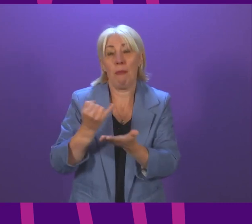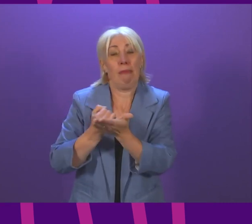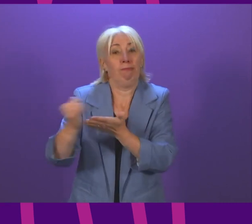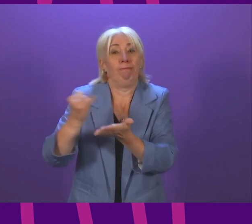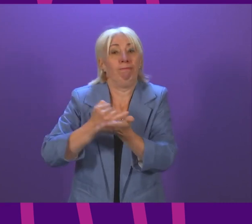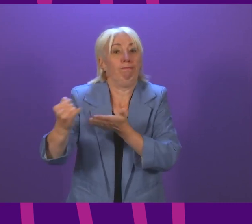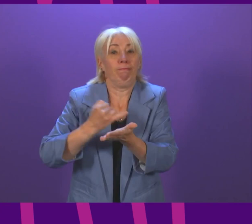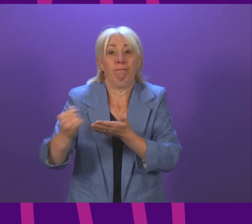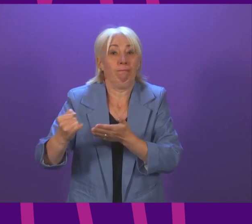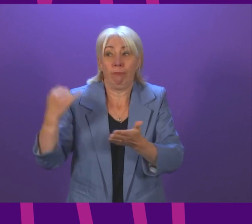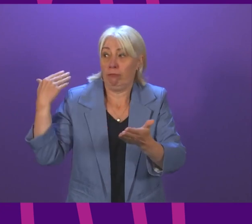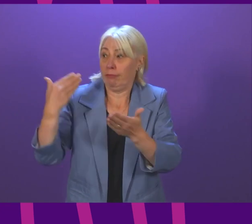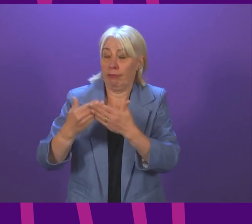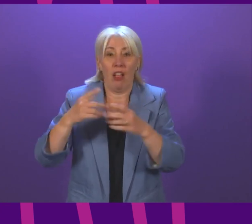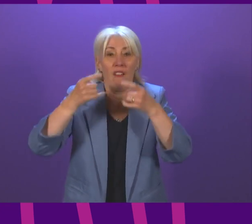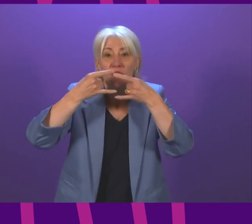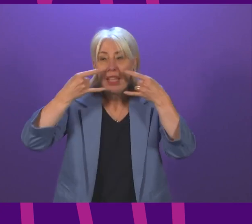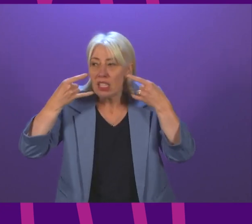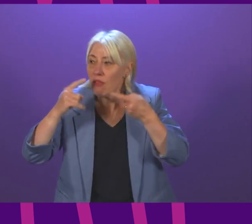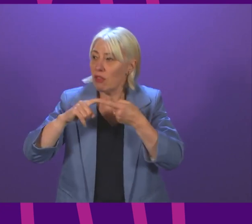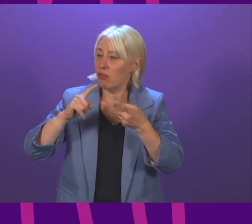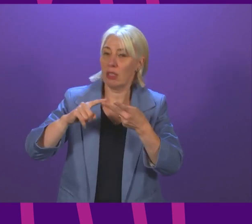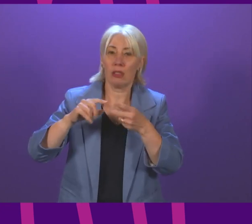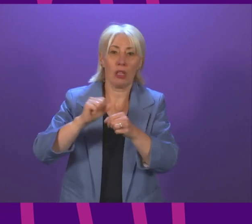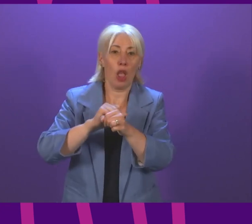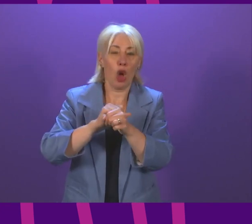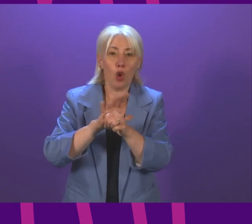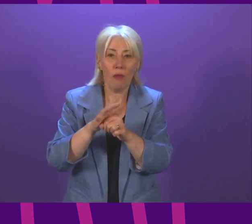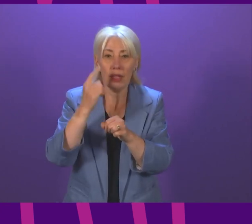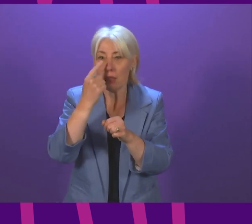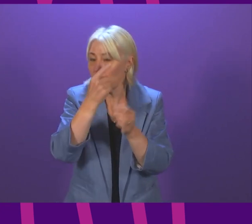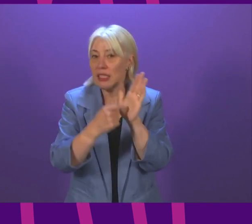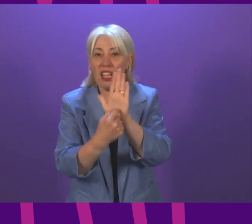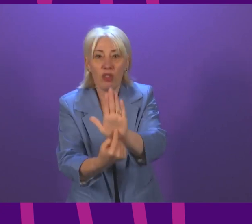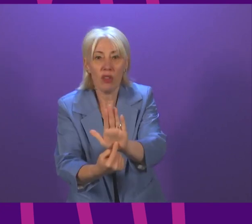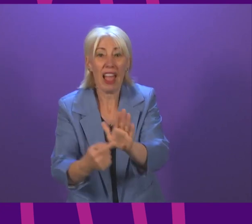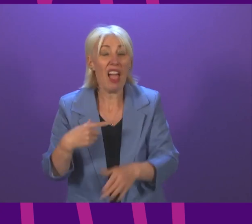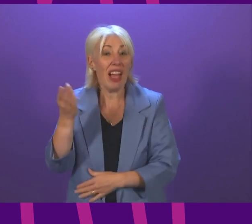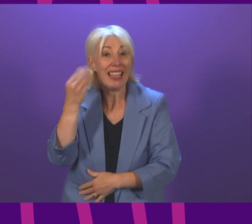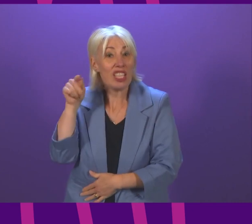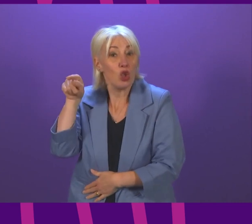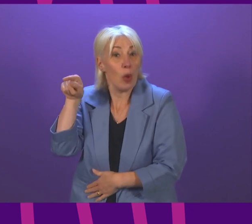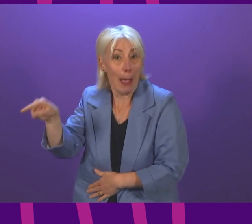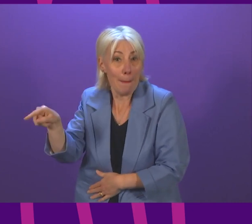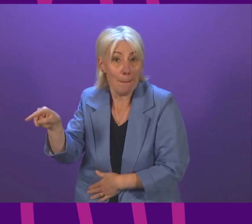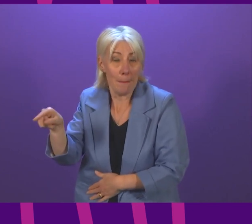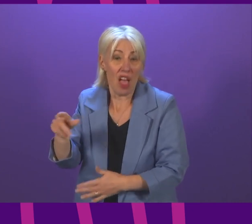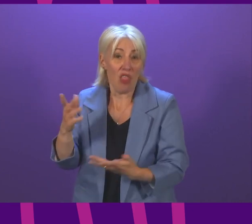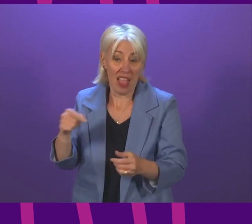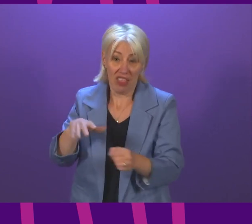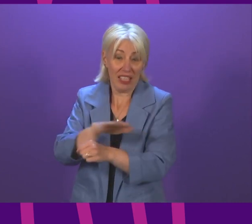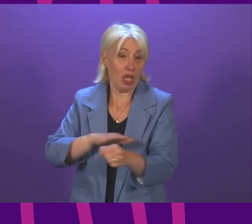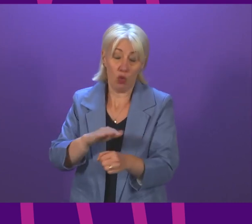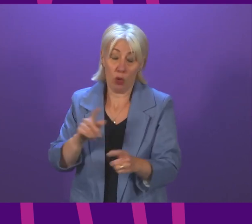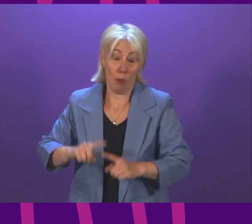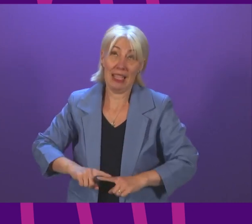every step we've tried to take from face coverings through to COVID certification. If I'd listened to Douglas Ross, then we probably wouldn't be in the position we're in